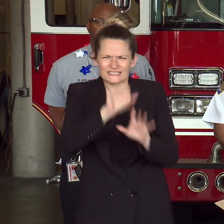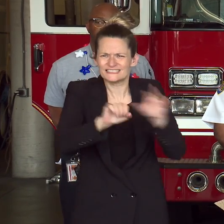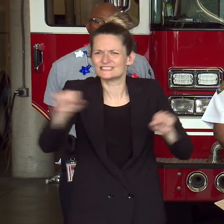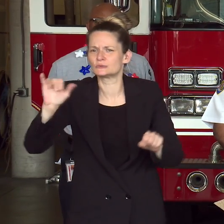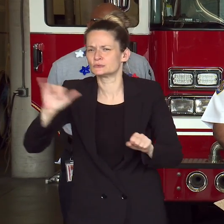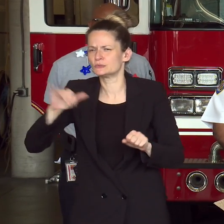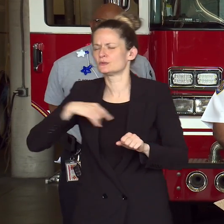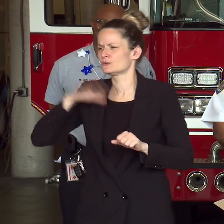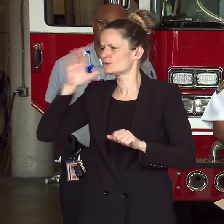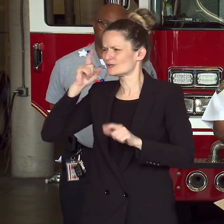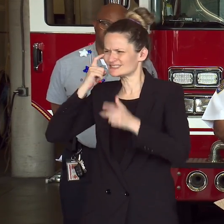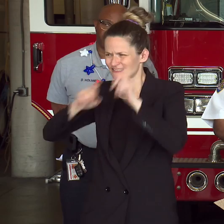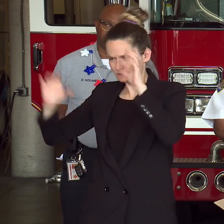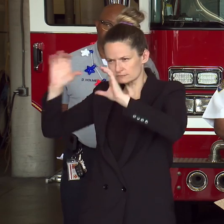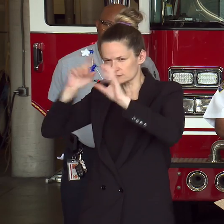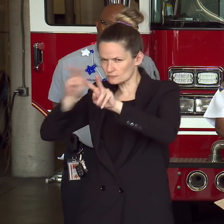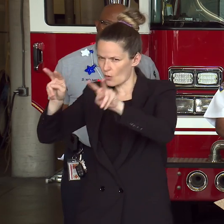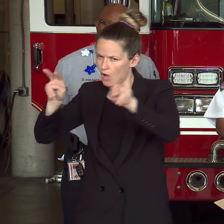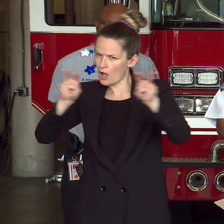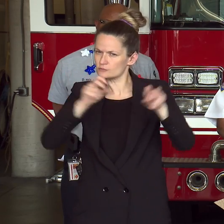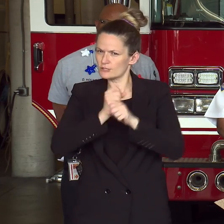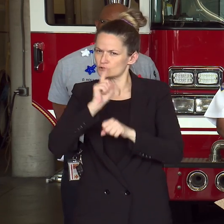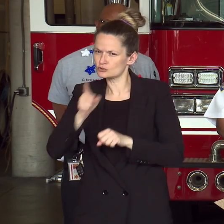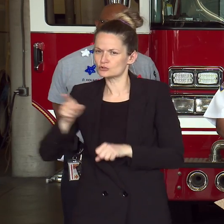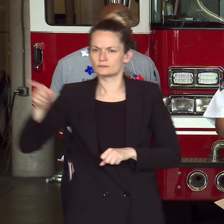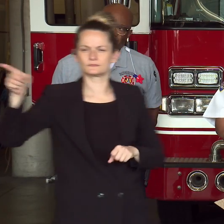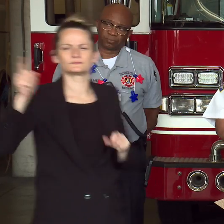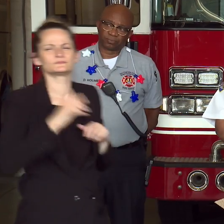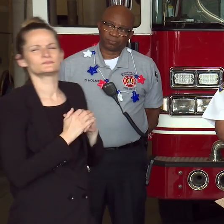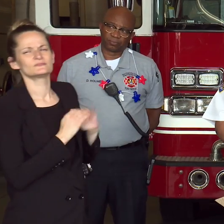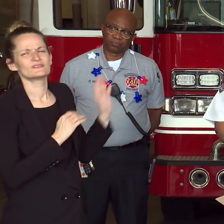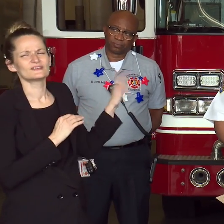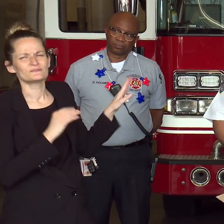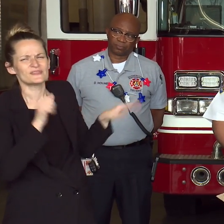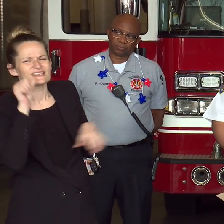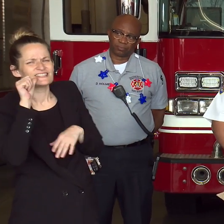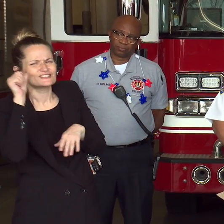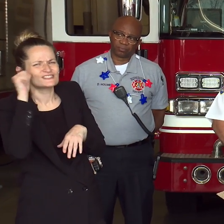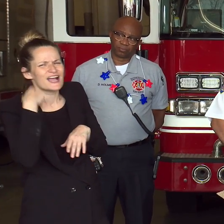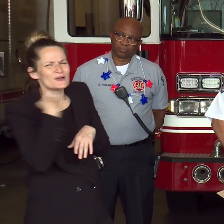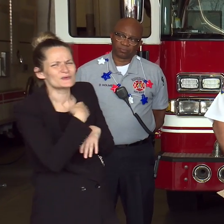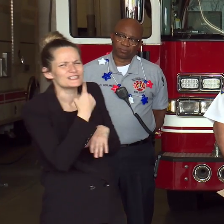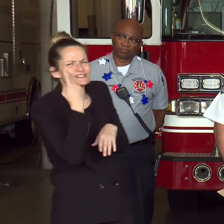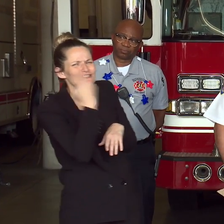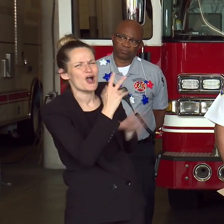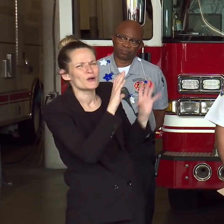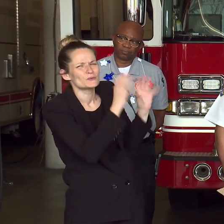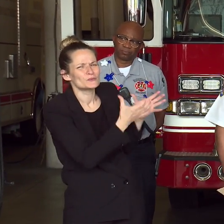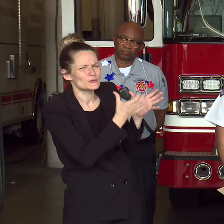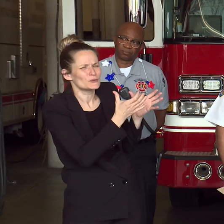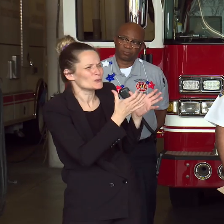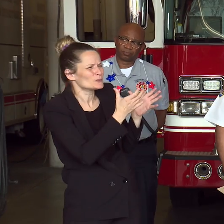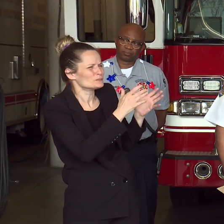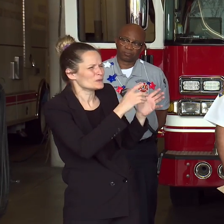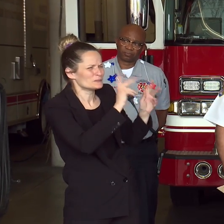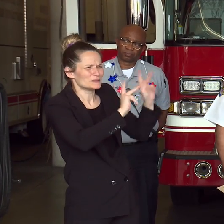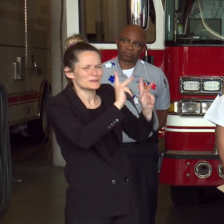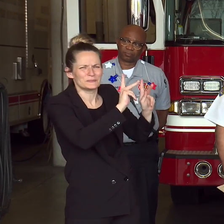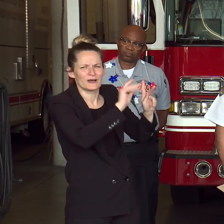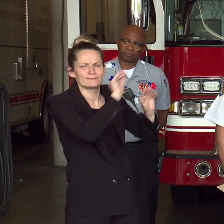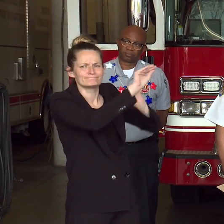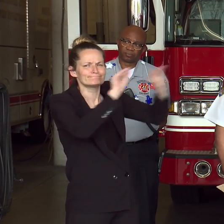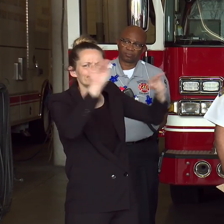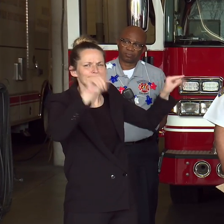And I have a follow-up for you. Yesterday, we saw crews who were out putting up signs to let people know the fireworks are coming.